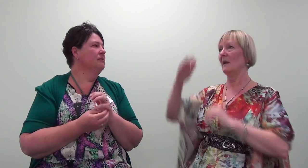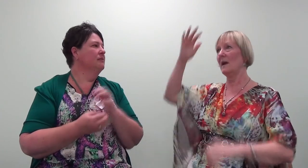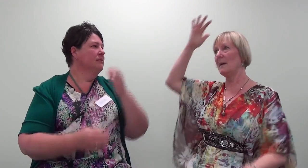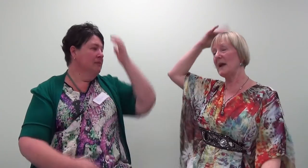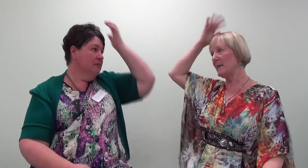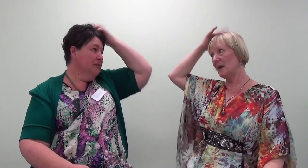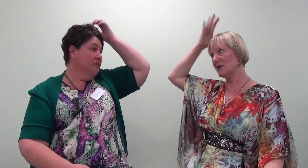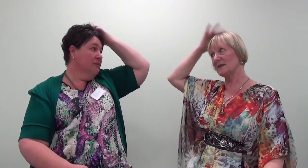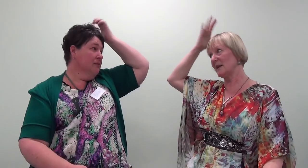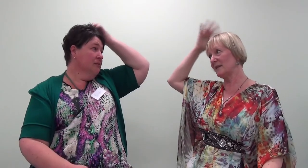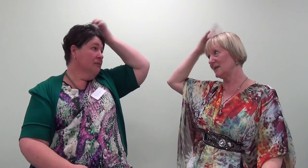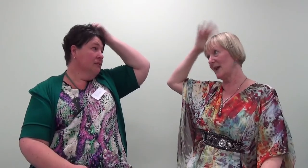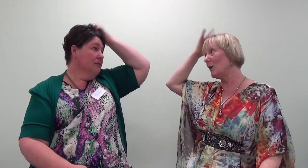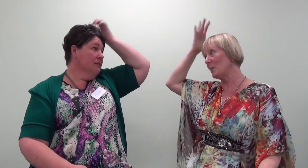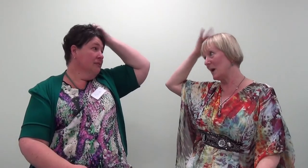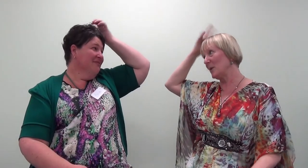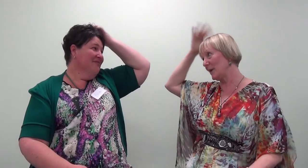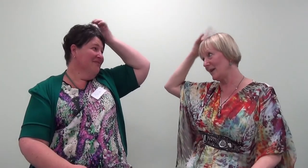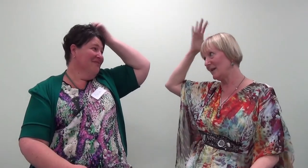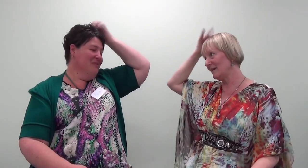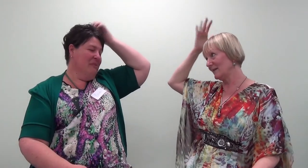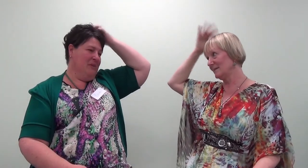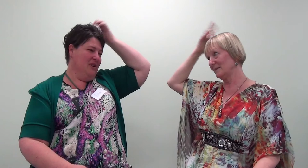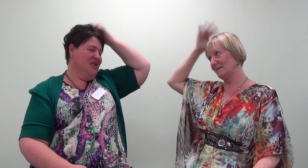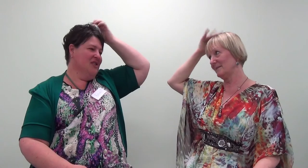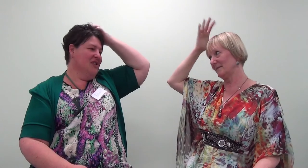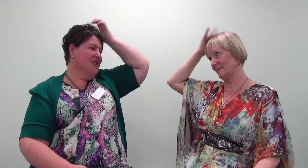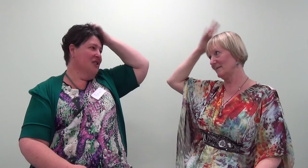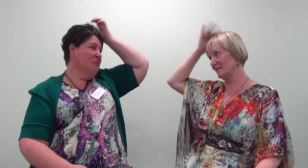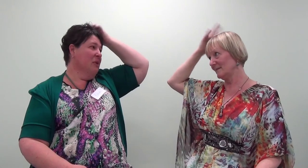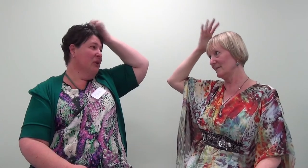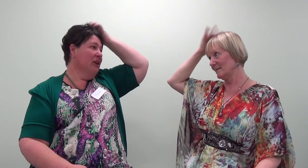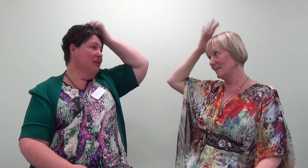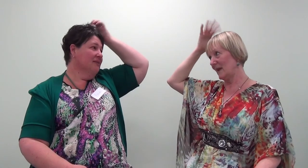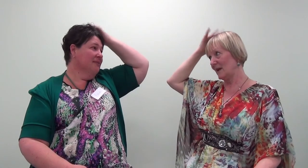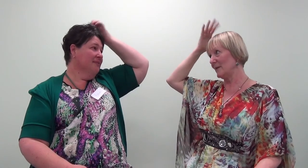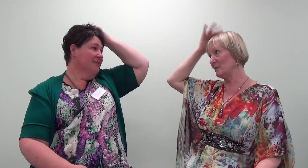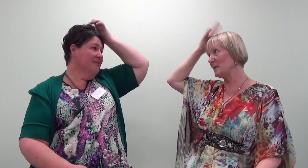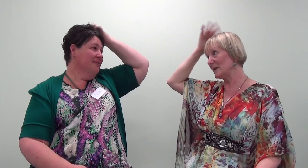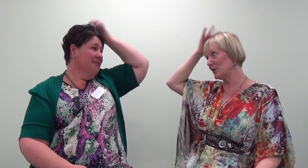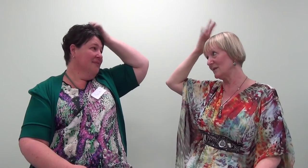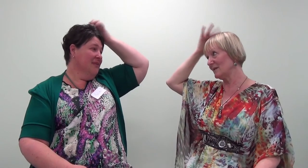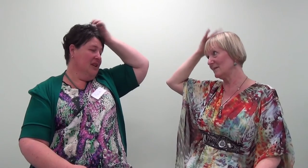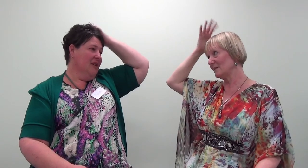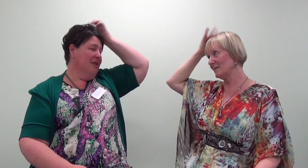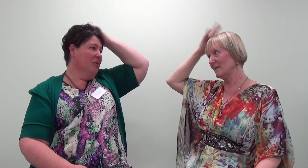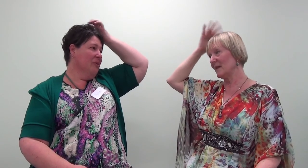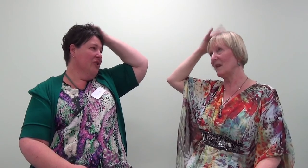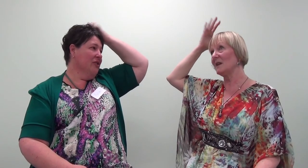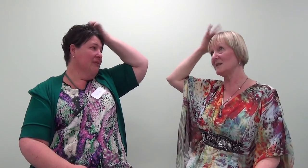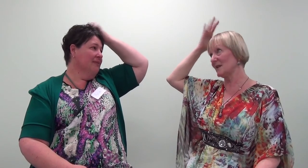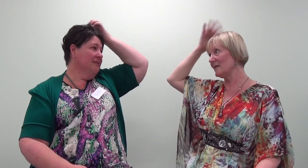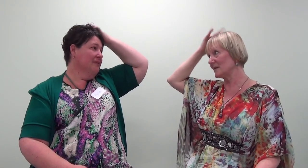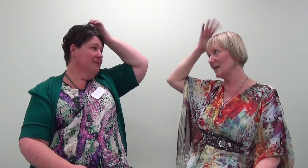And maybe I just have to tell my body and give it permission. It's safe to